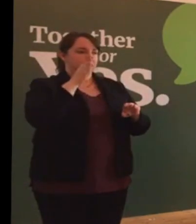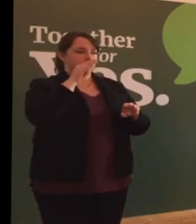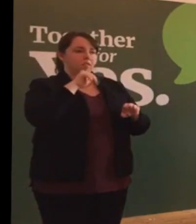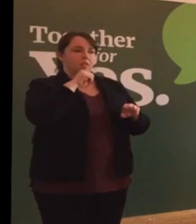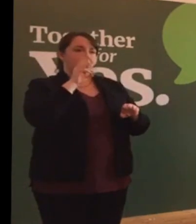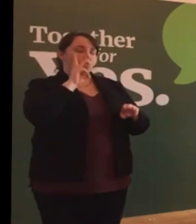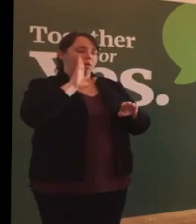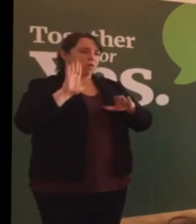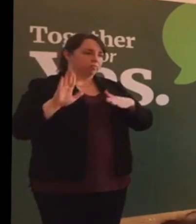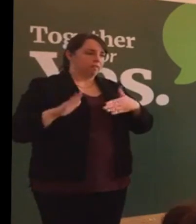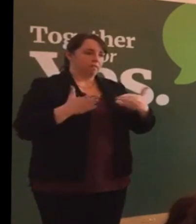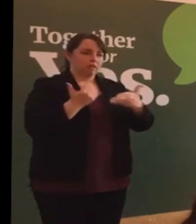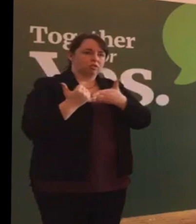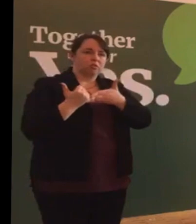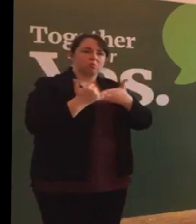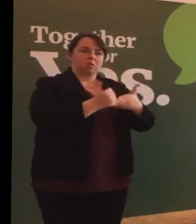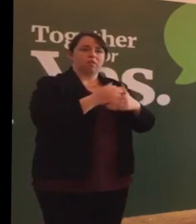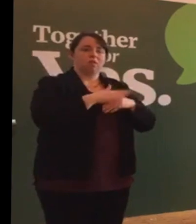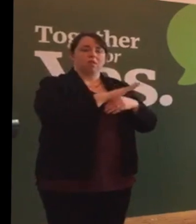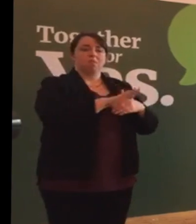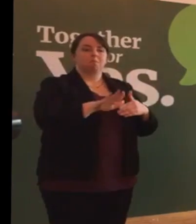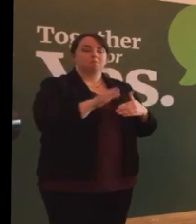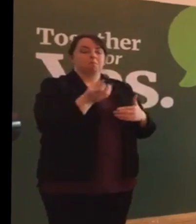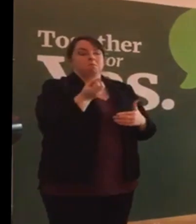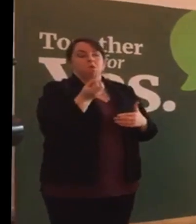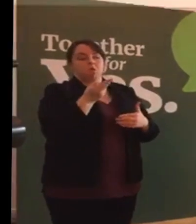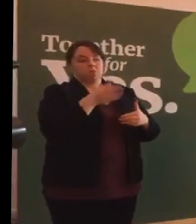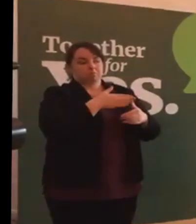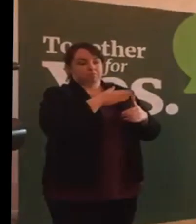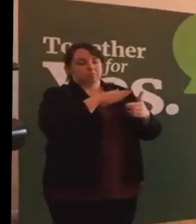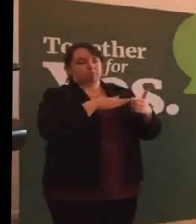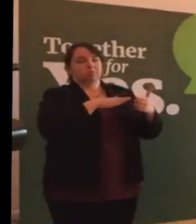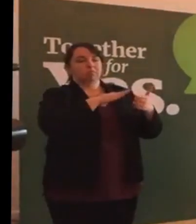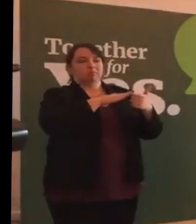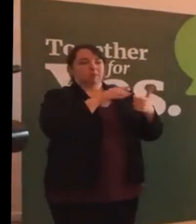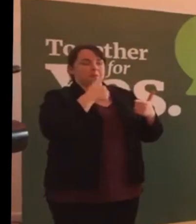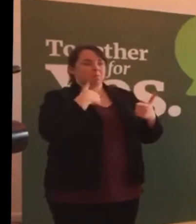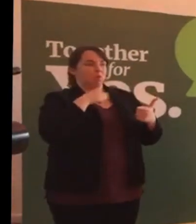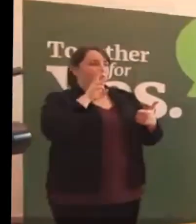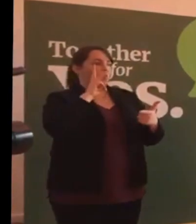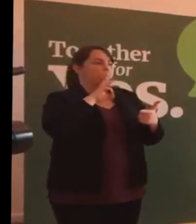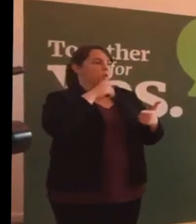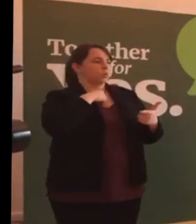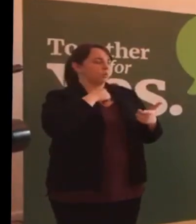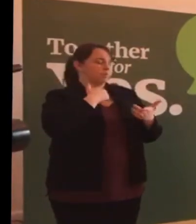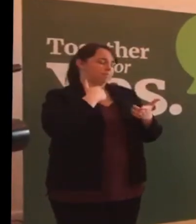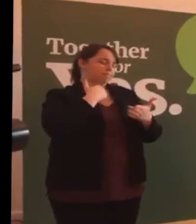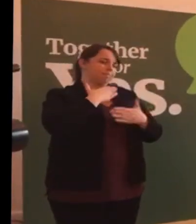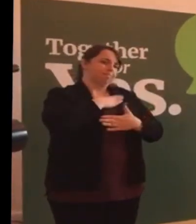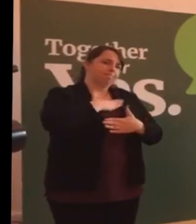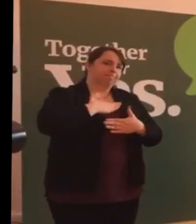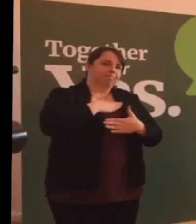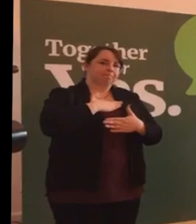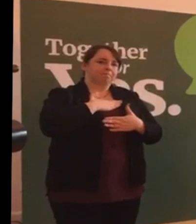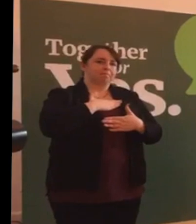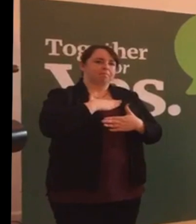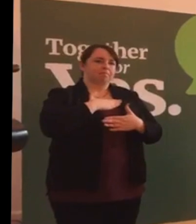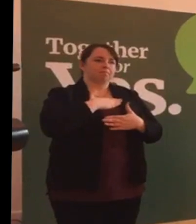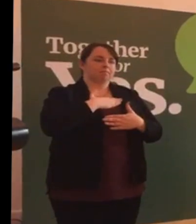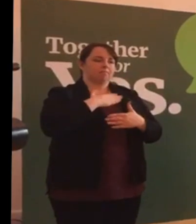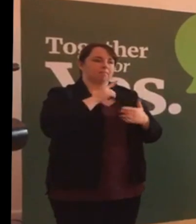Or are we compassionate and mature enough